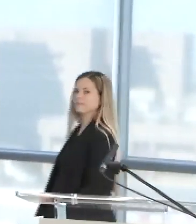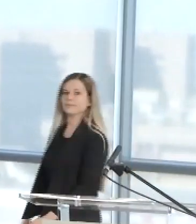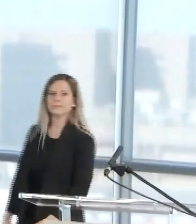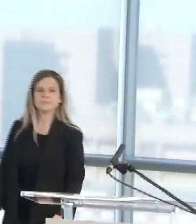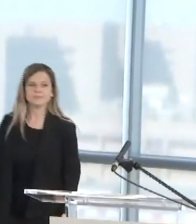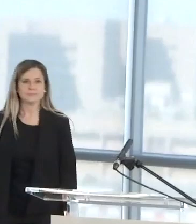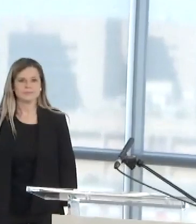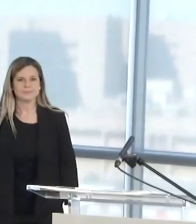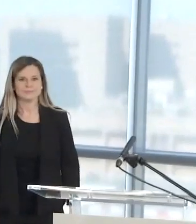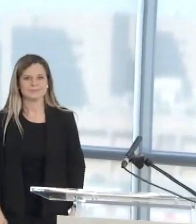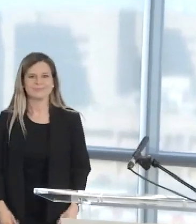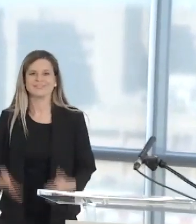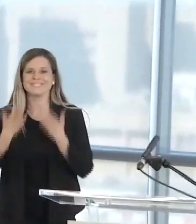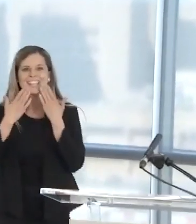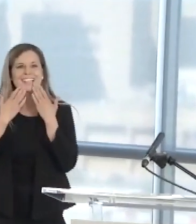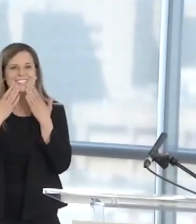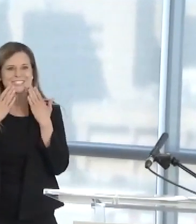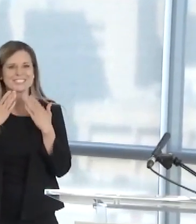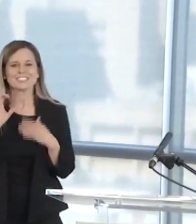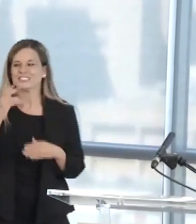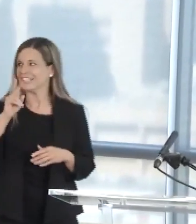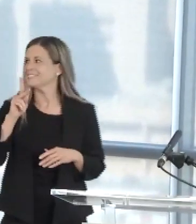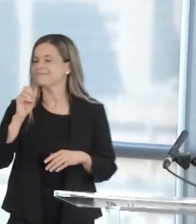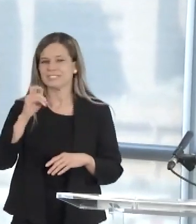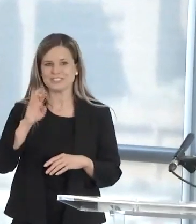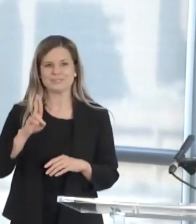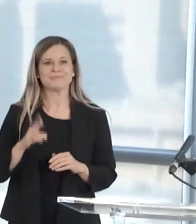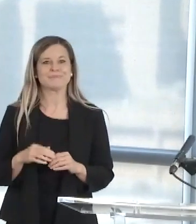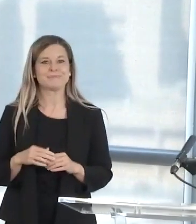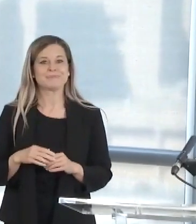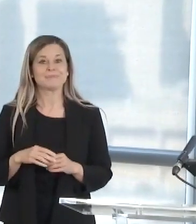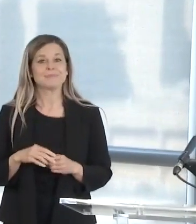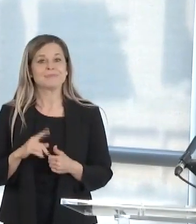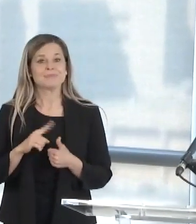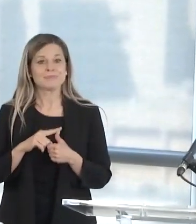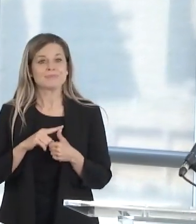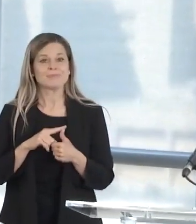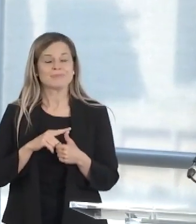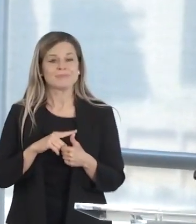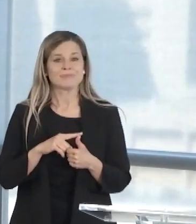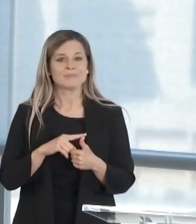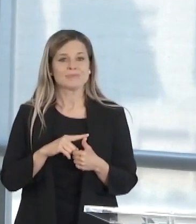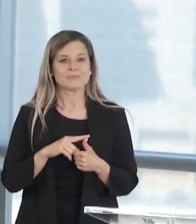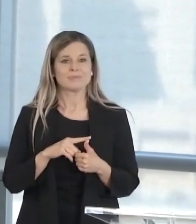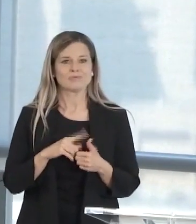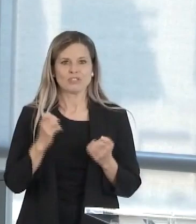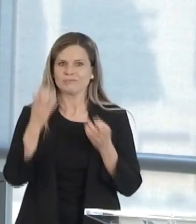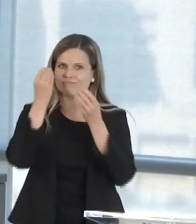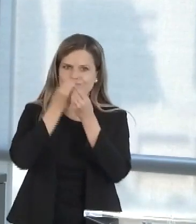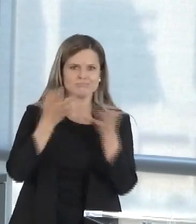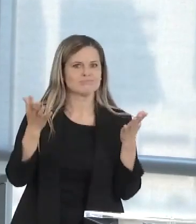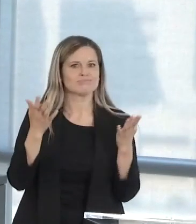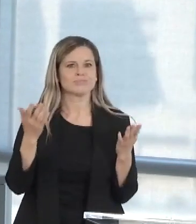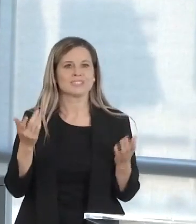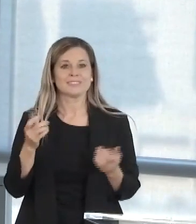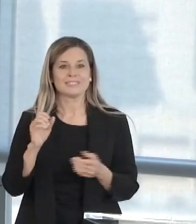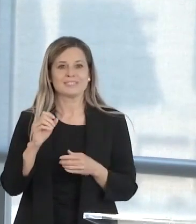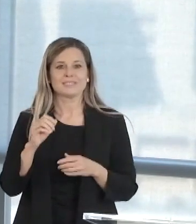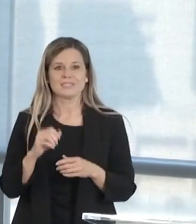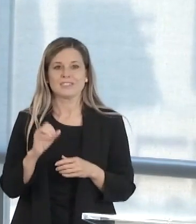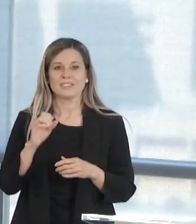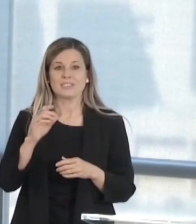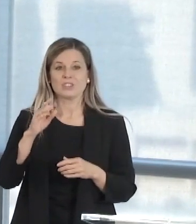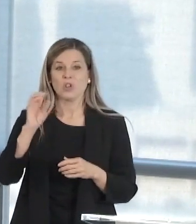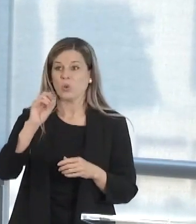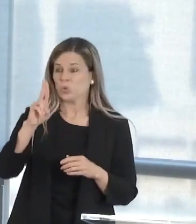Thank you, Chuck. I want to begin by extending extending my thanks to you and all of OU Medicine